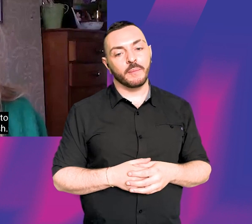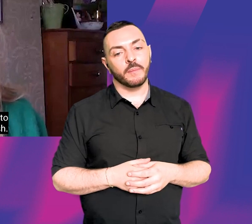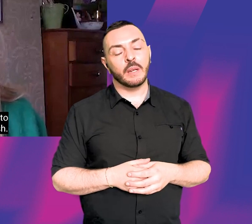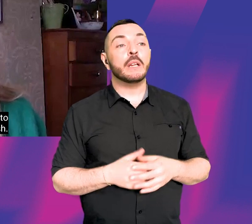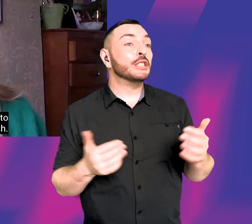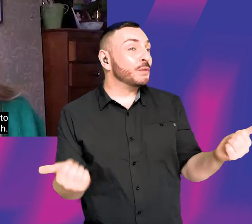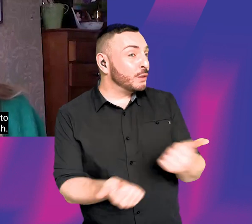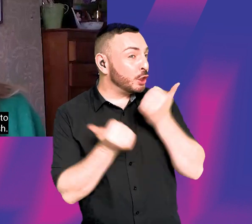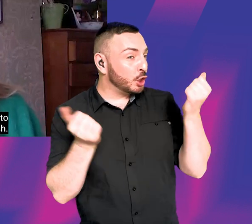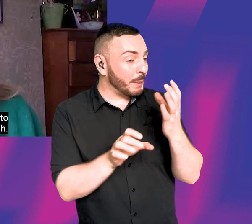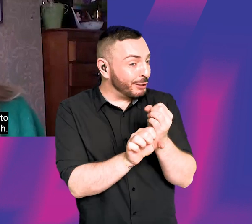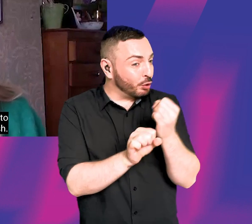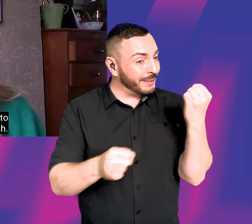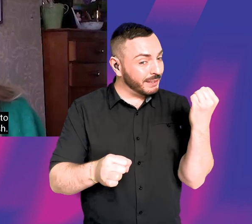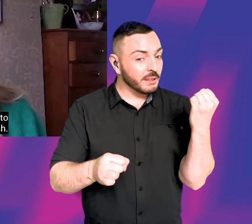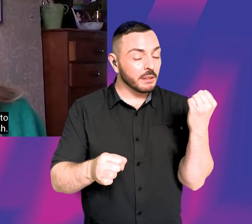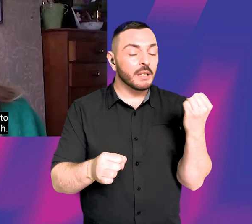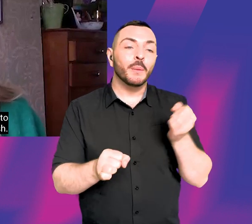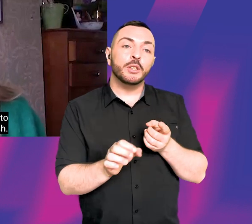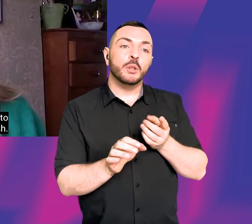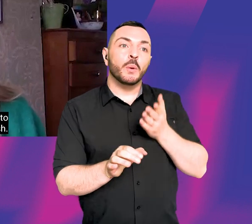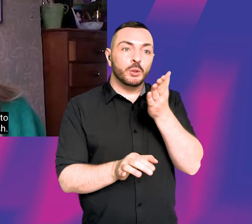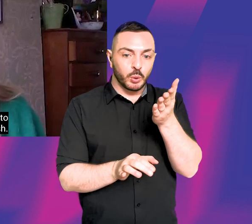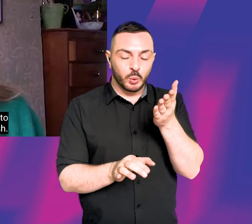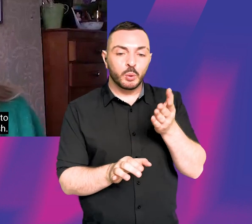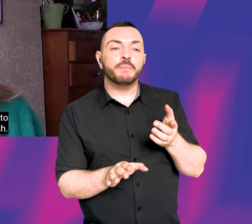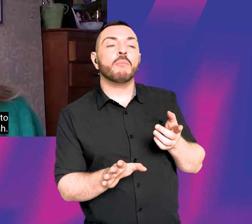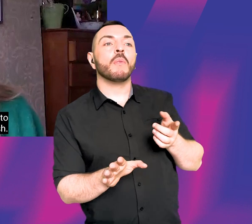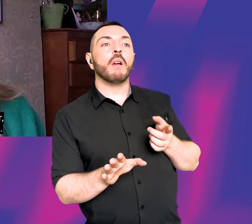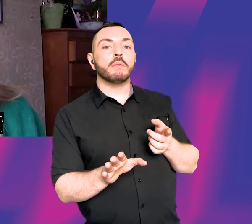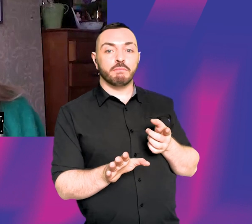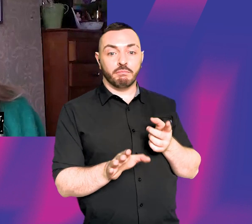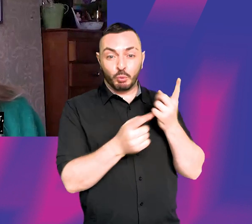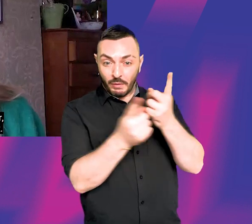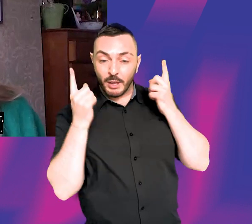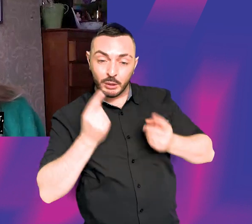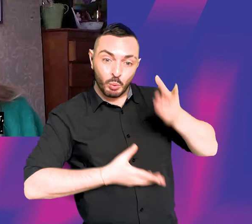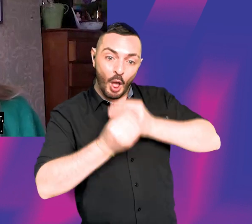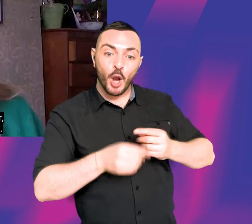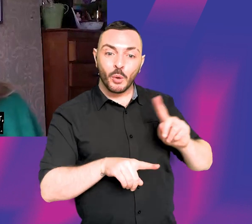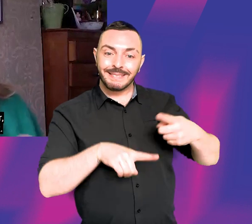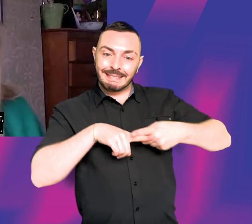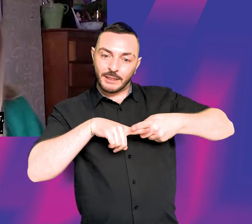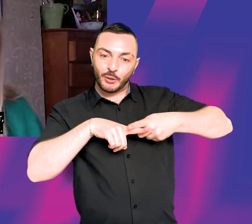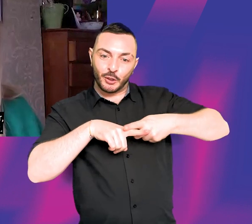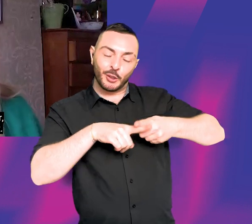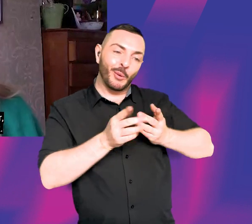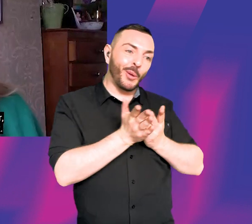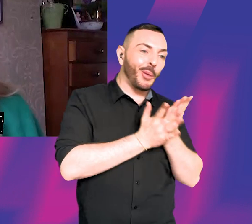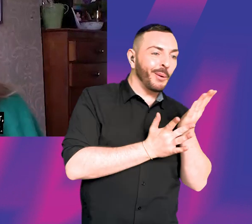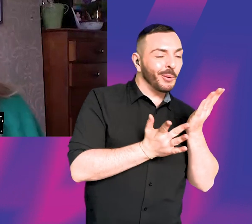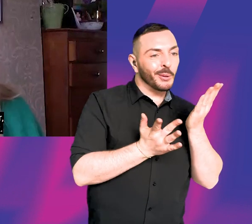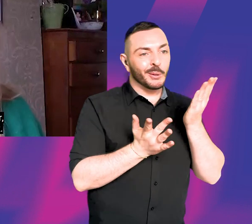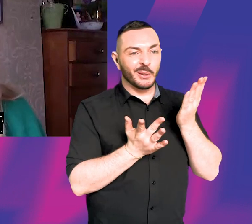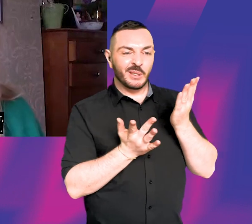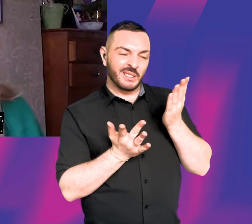finished my degree because I went to university for one year to read English, but about sort of halfway through that year, I